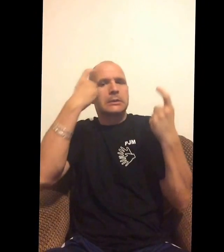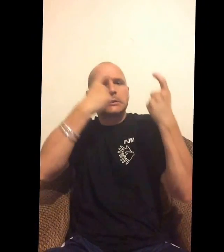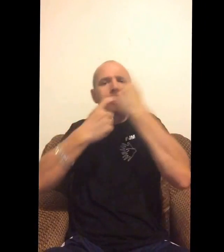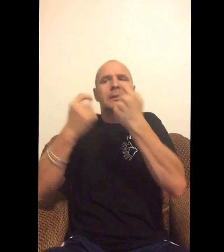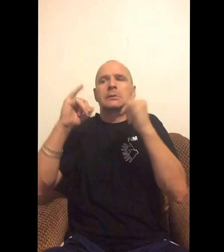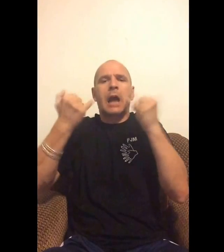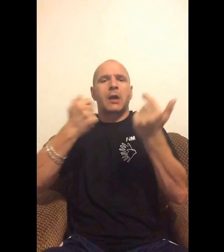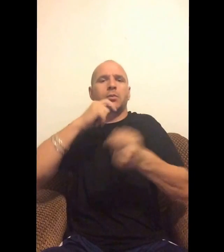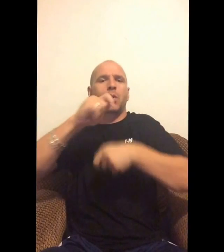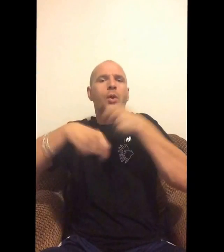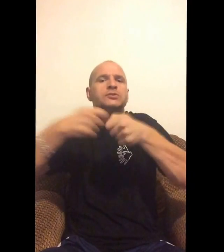I need help.